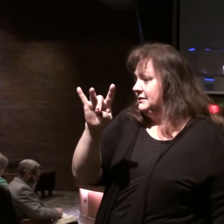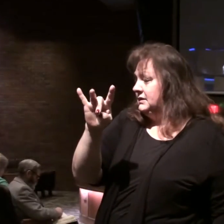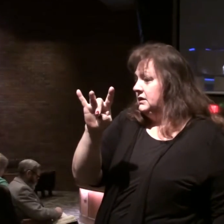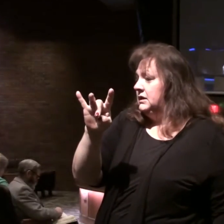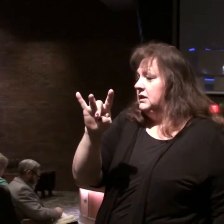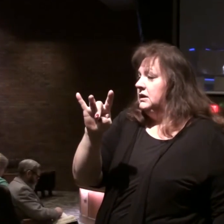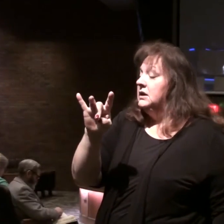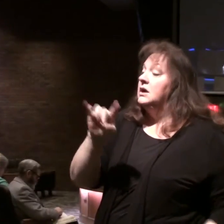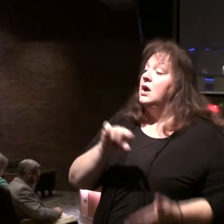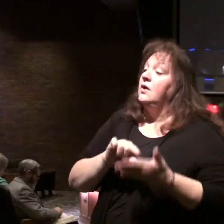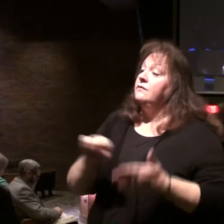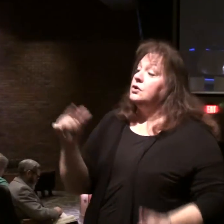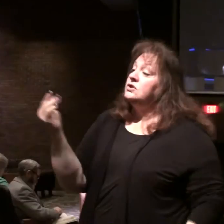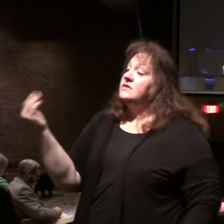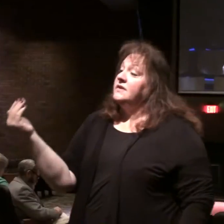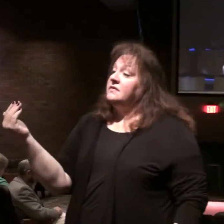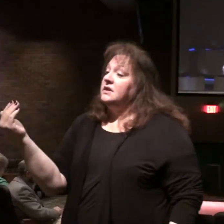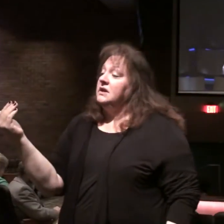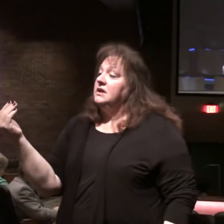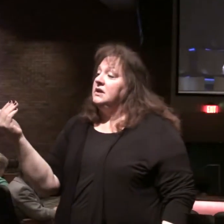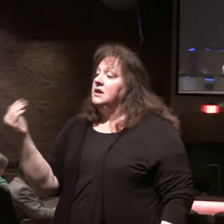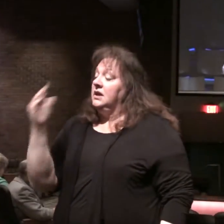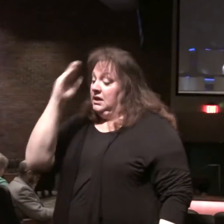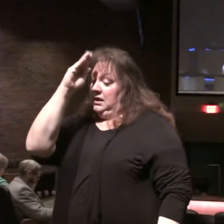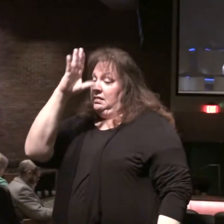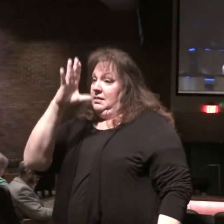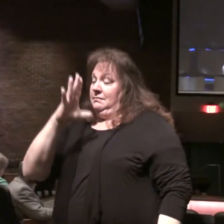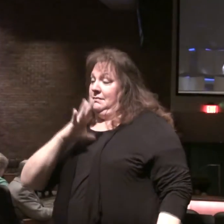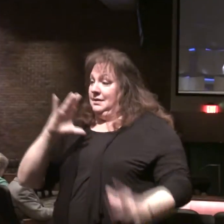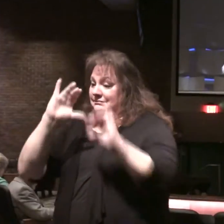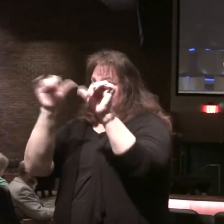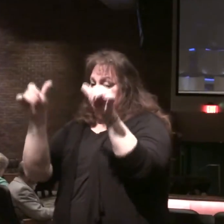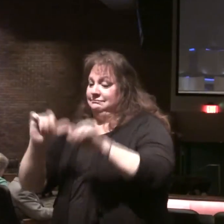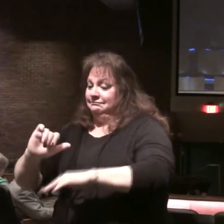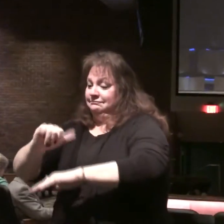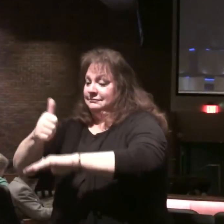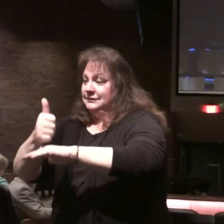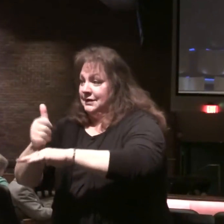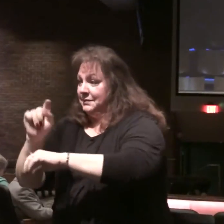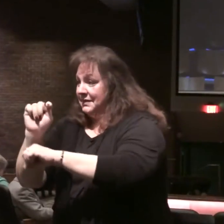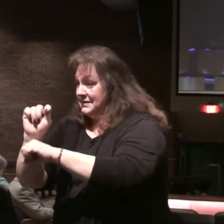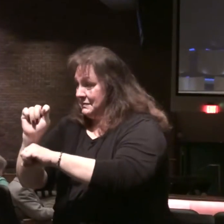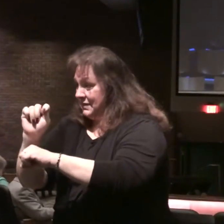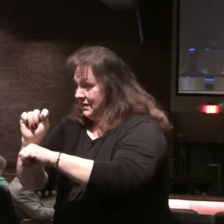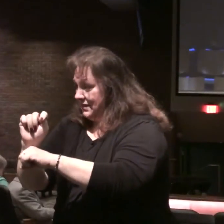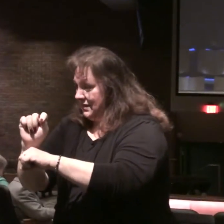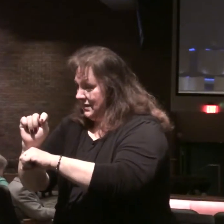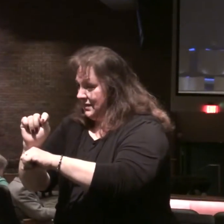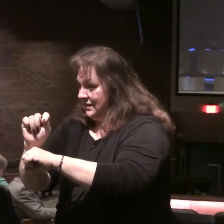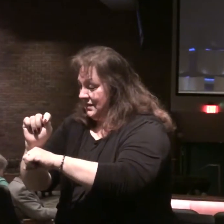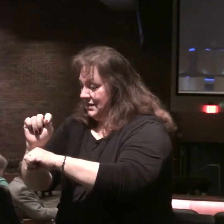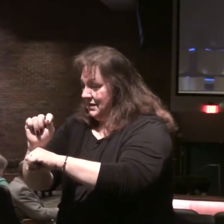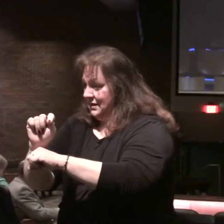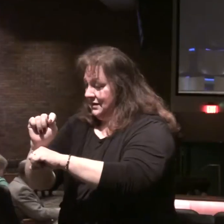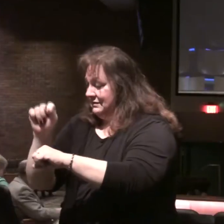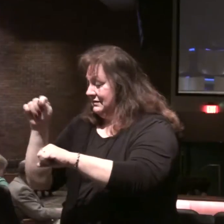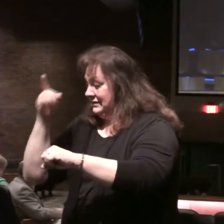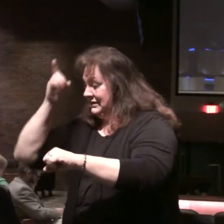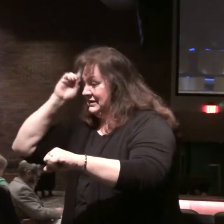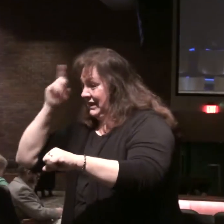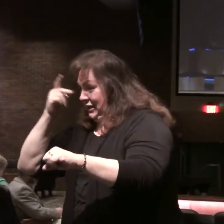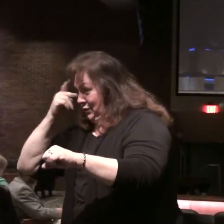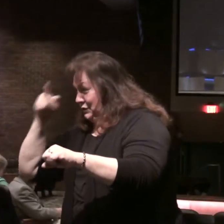Then verse 15, the abomination of desolation spoken up through Daniel the prophet. We saw that when we went back to